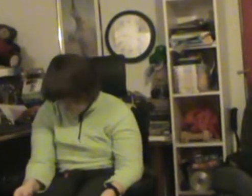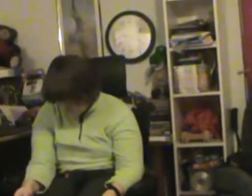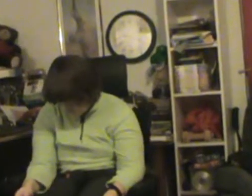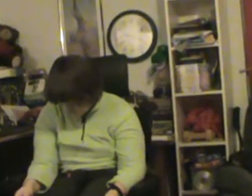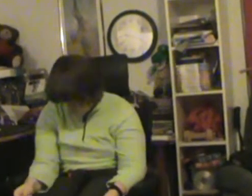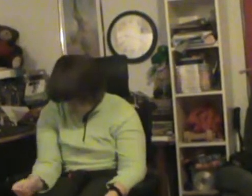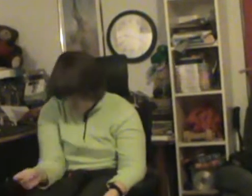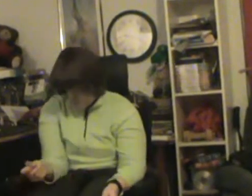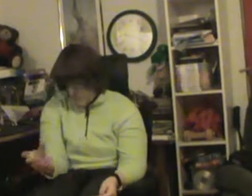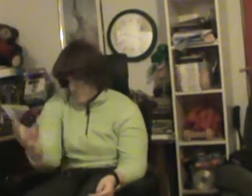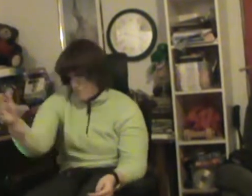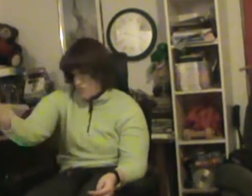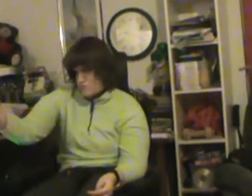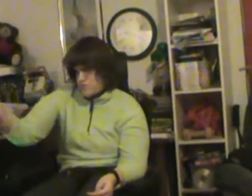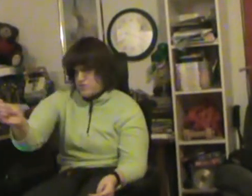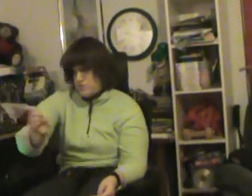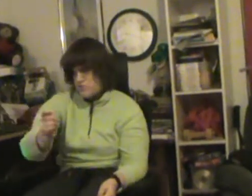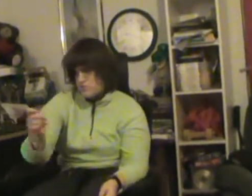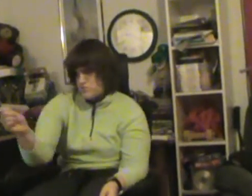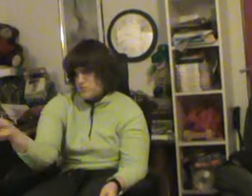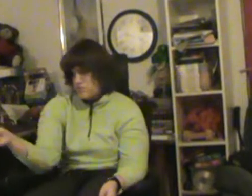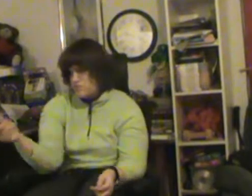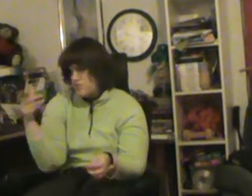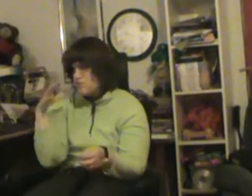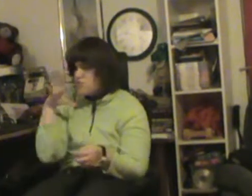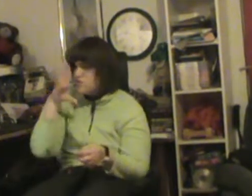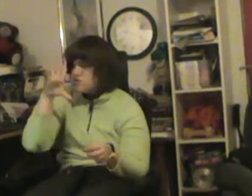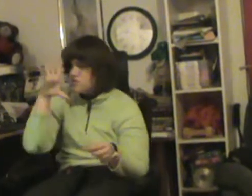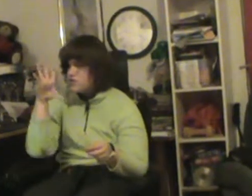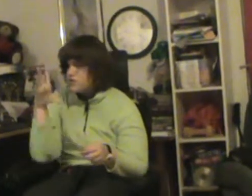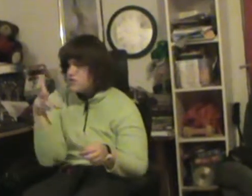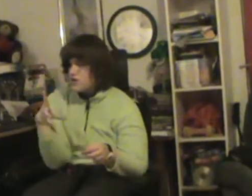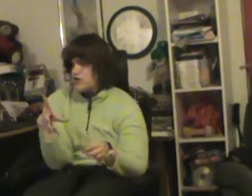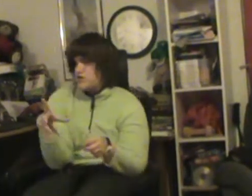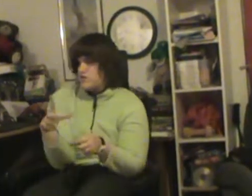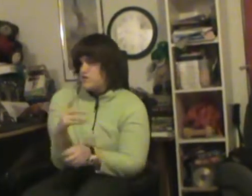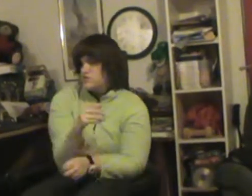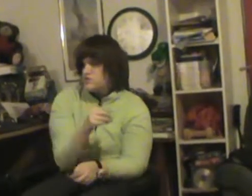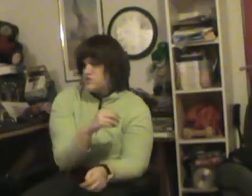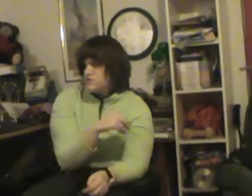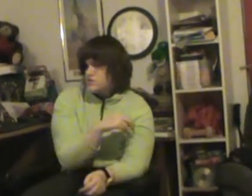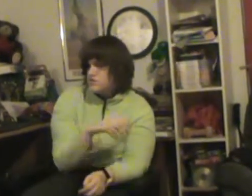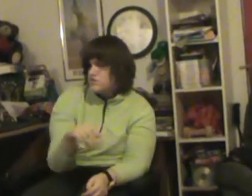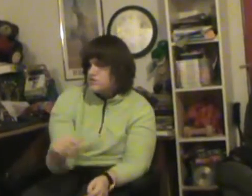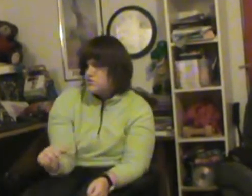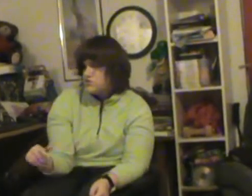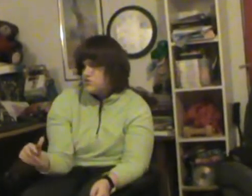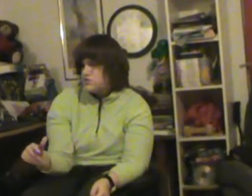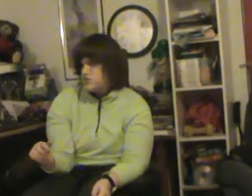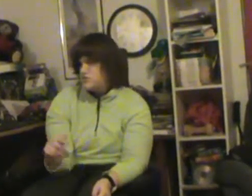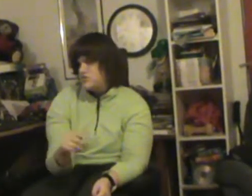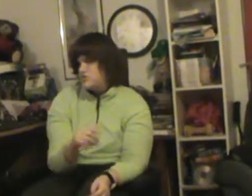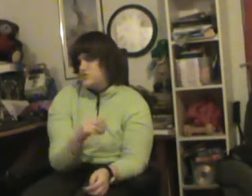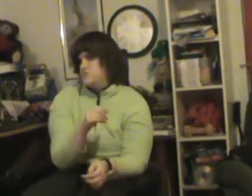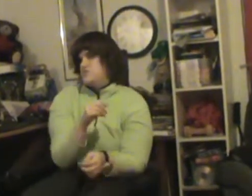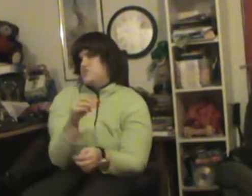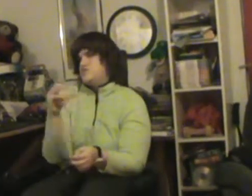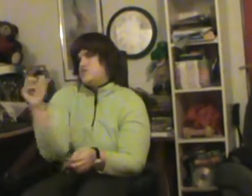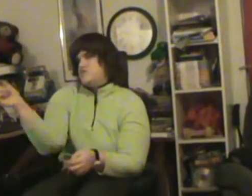Should the winds of distrust ever rock our foundation, I know